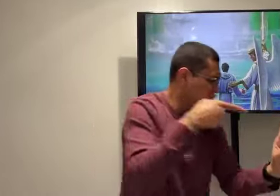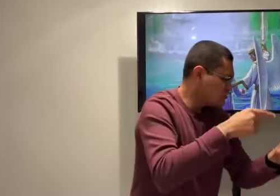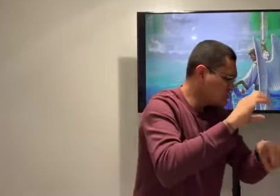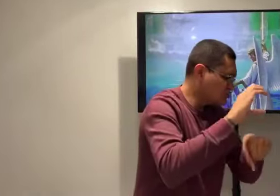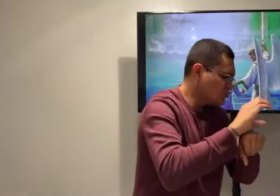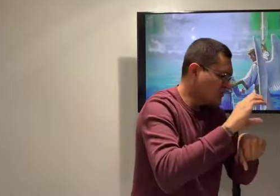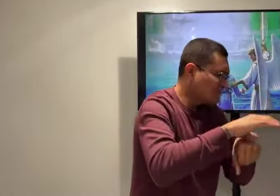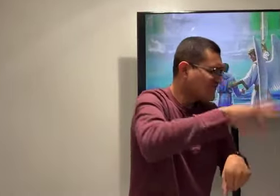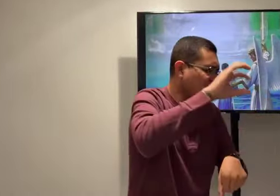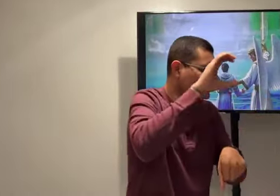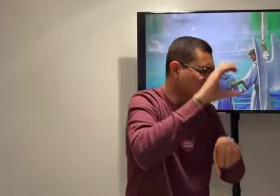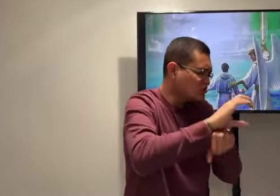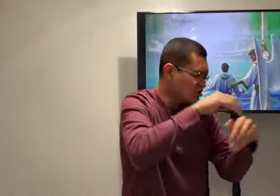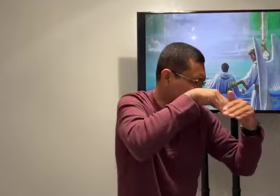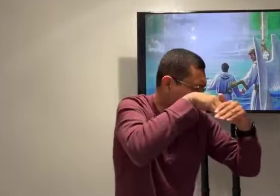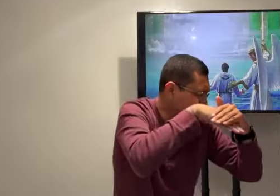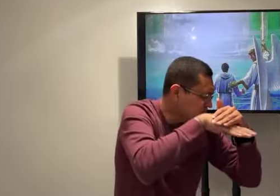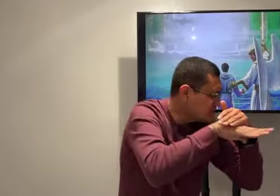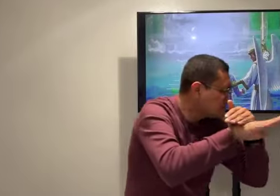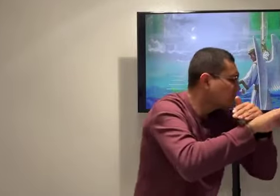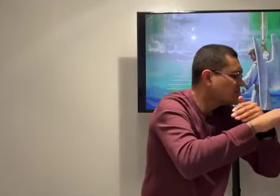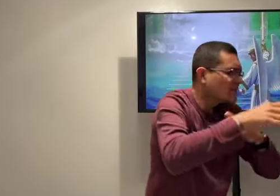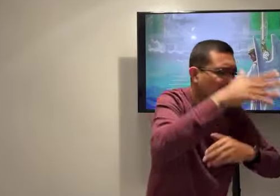you. And that you lead them to a church, God.